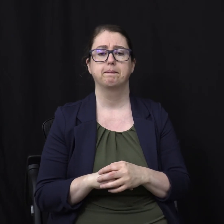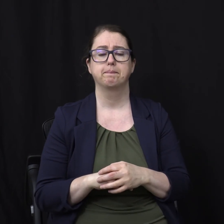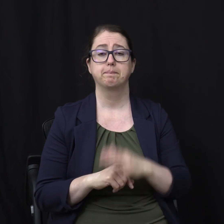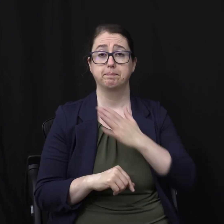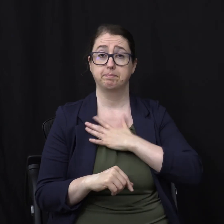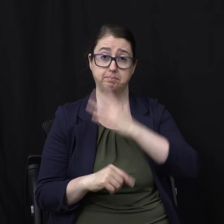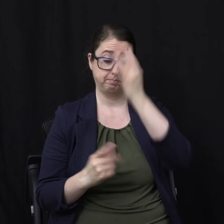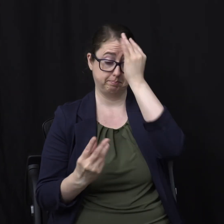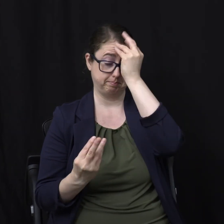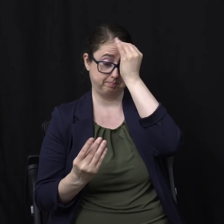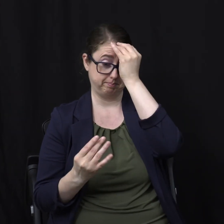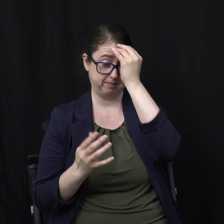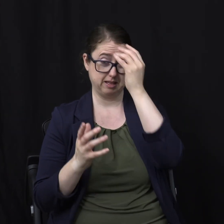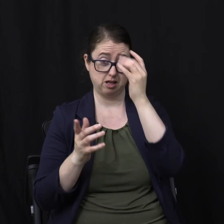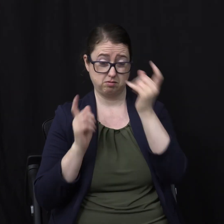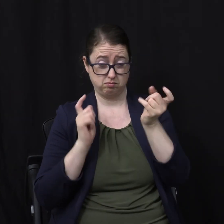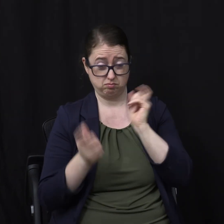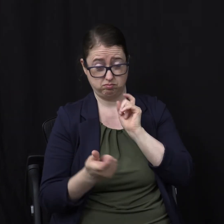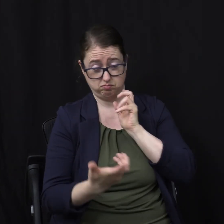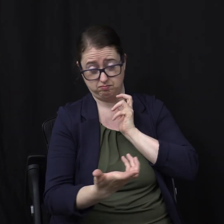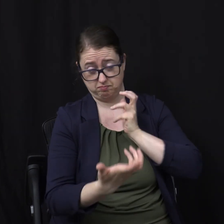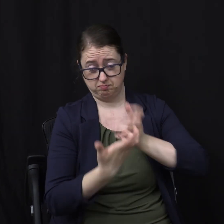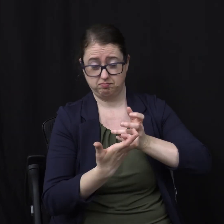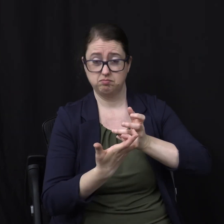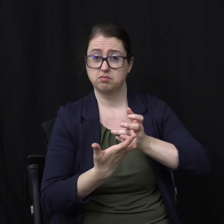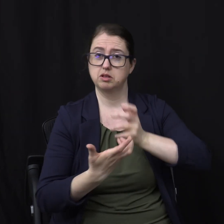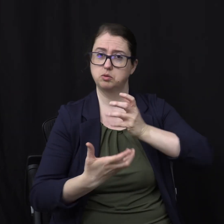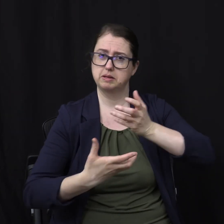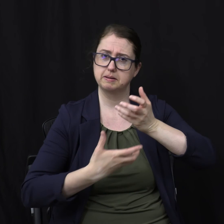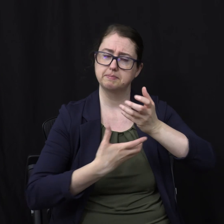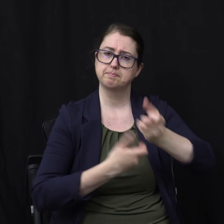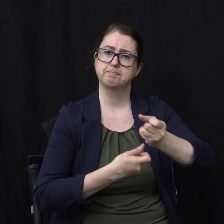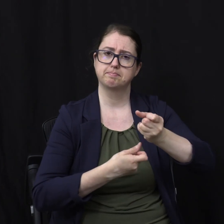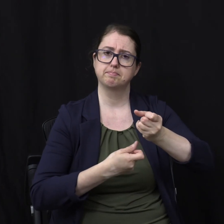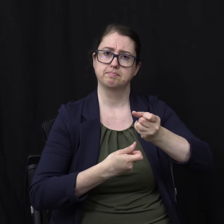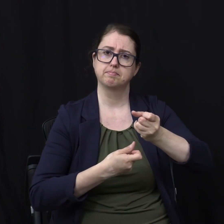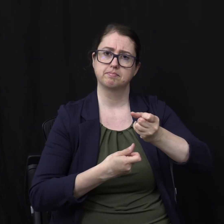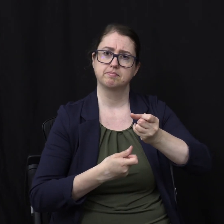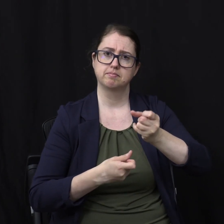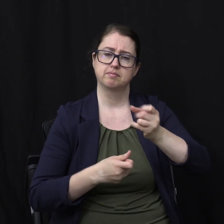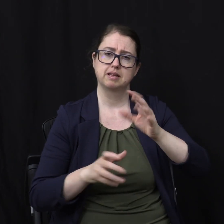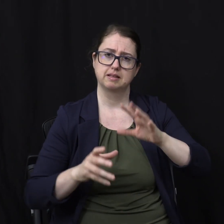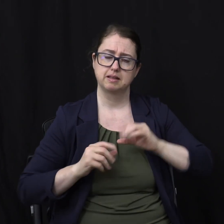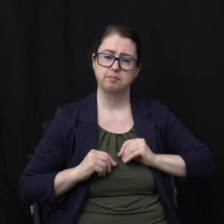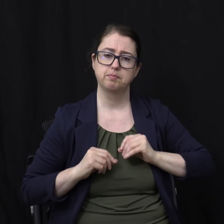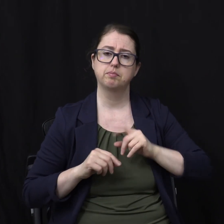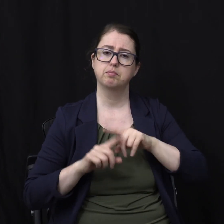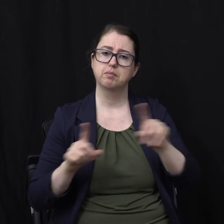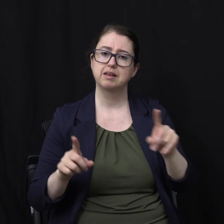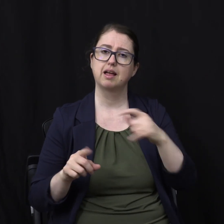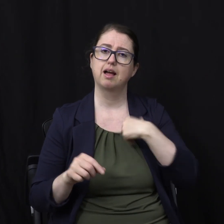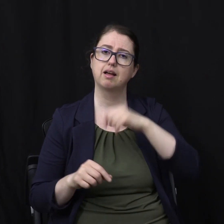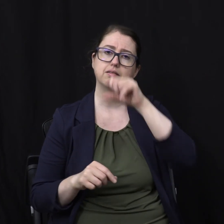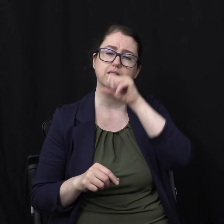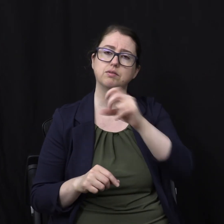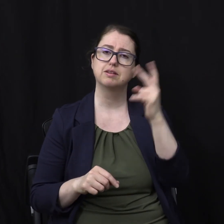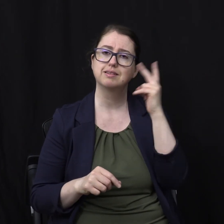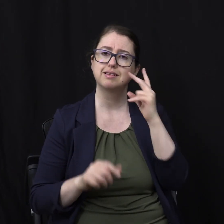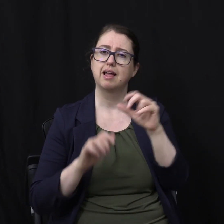my thoughts To correspond to that And accept that In faith and trust But I also love to see How it's good news